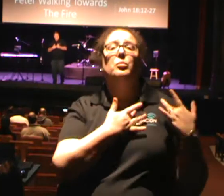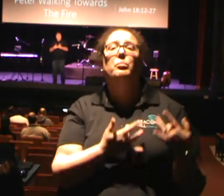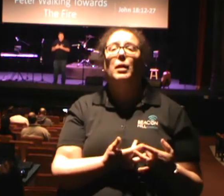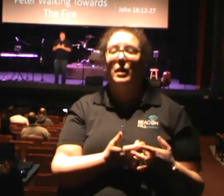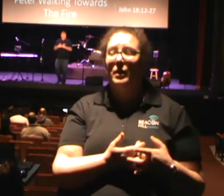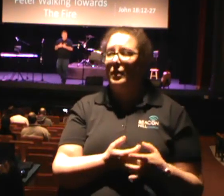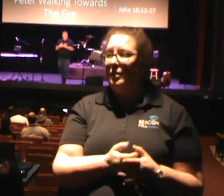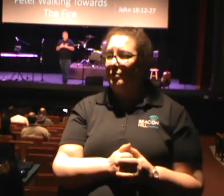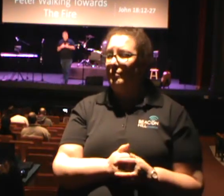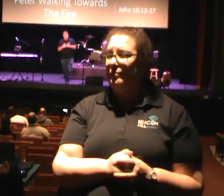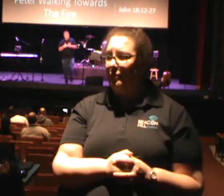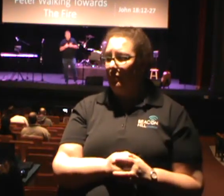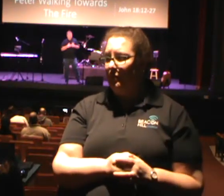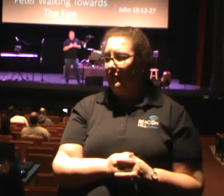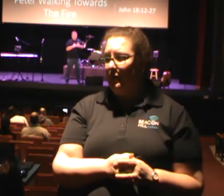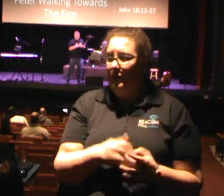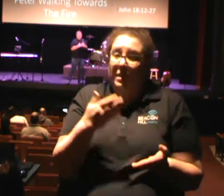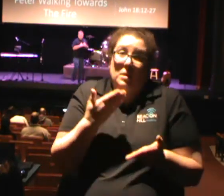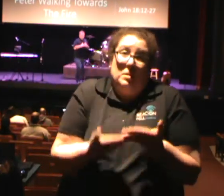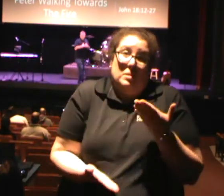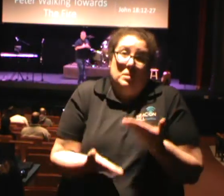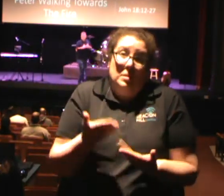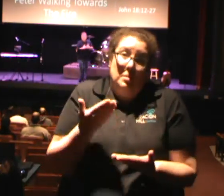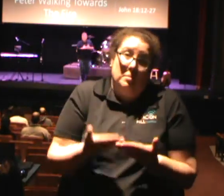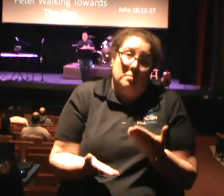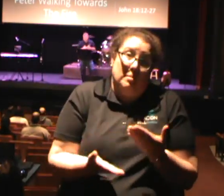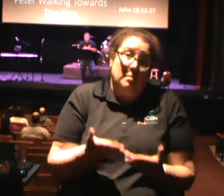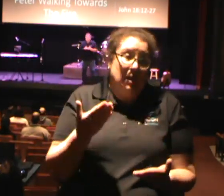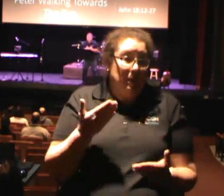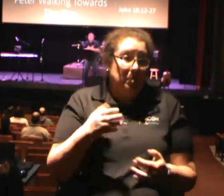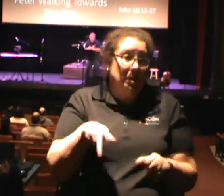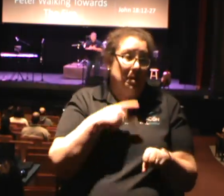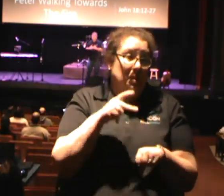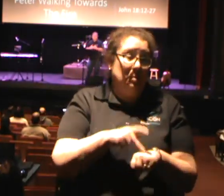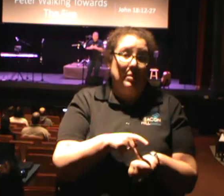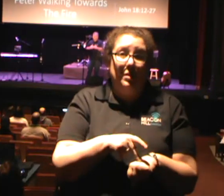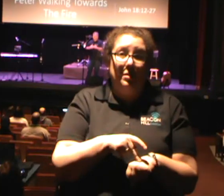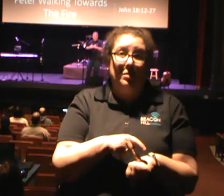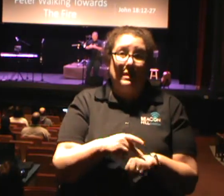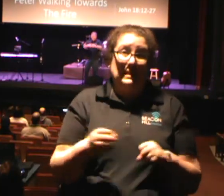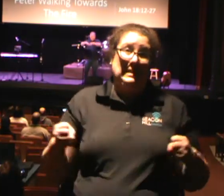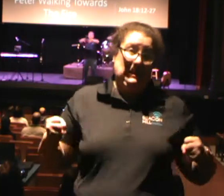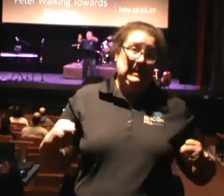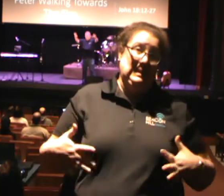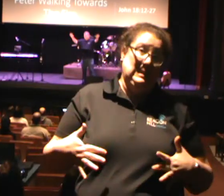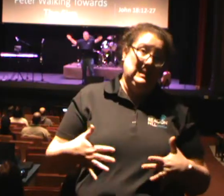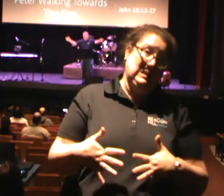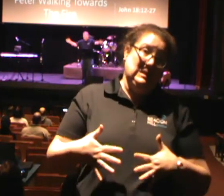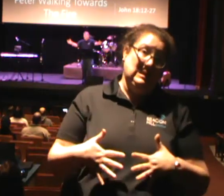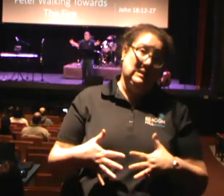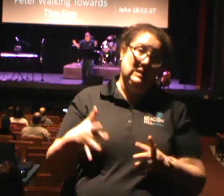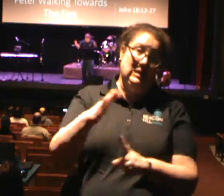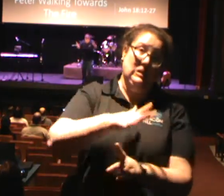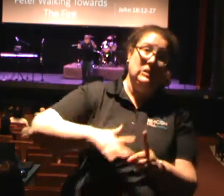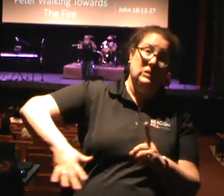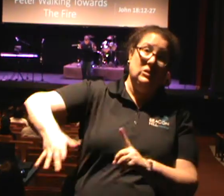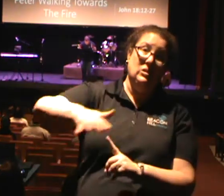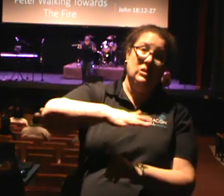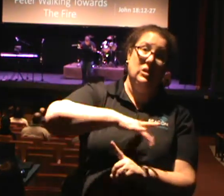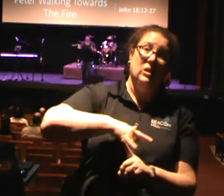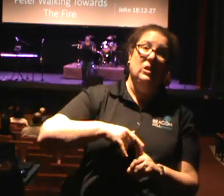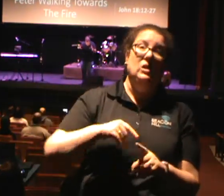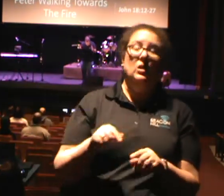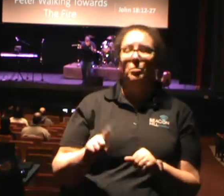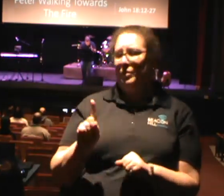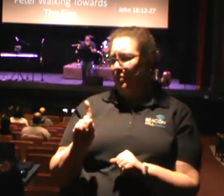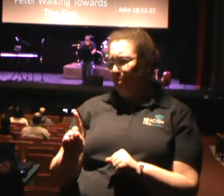And yet, maybe Peter was intimidated by his surroundings. And maybe whatever it was, but there was this one